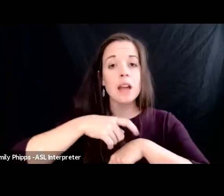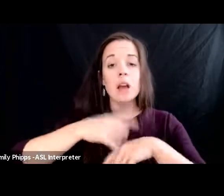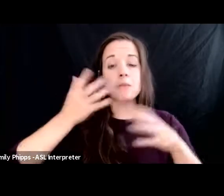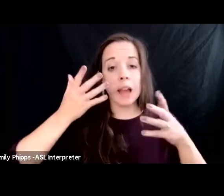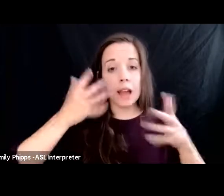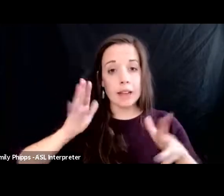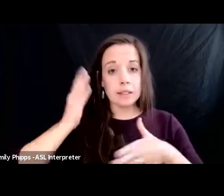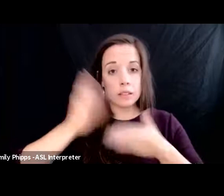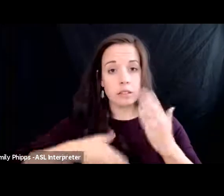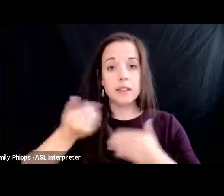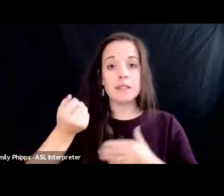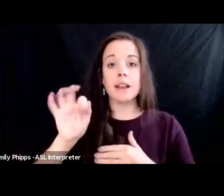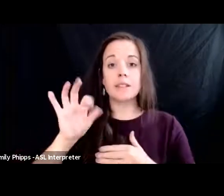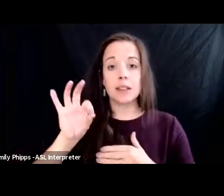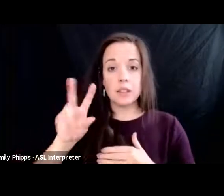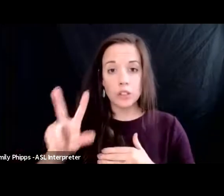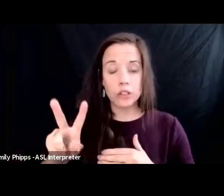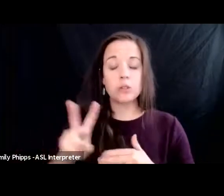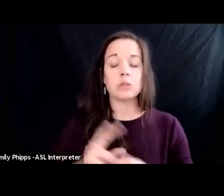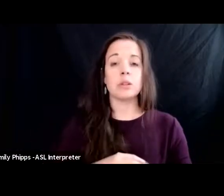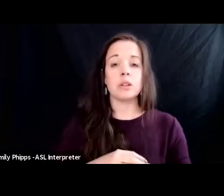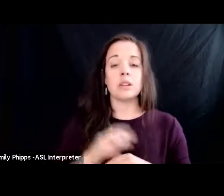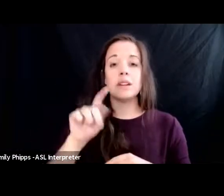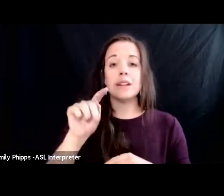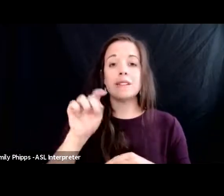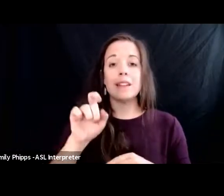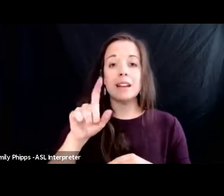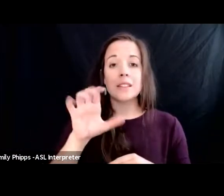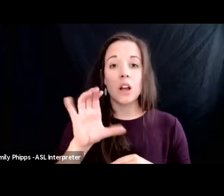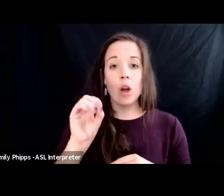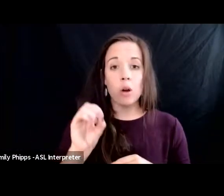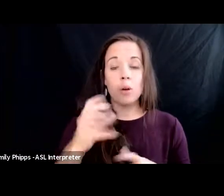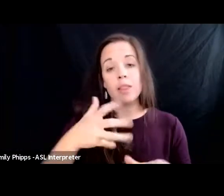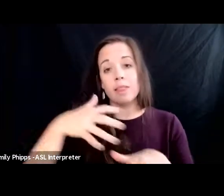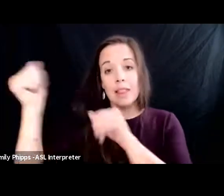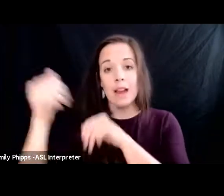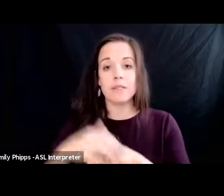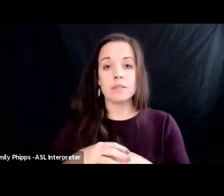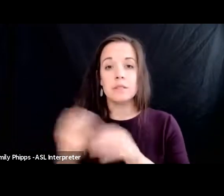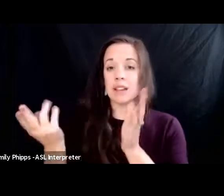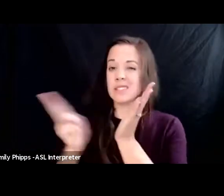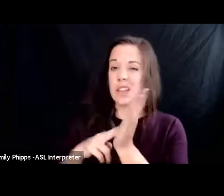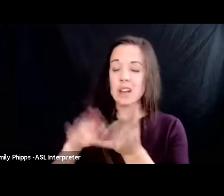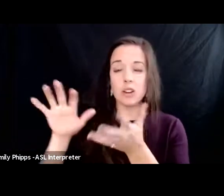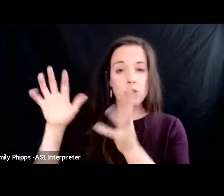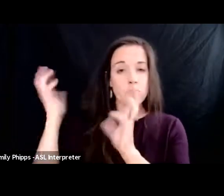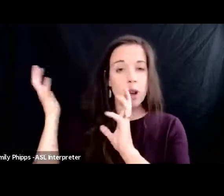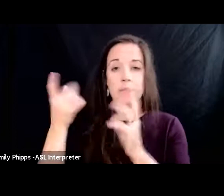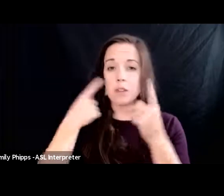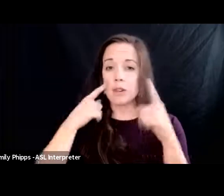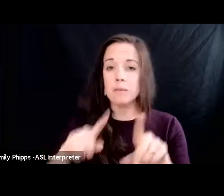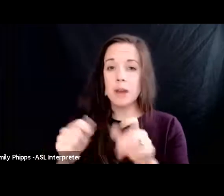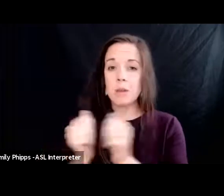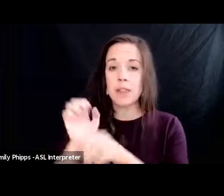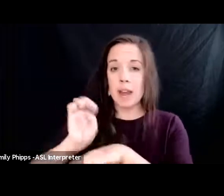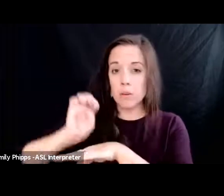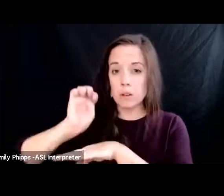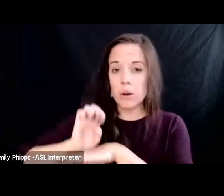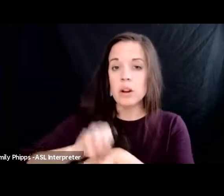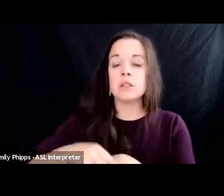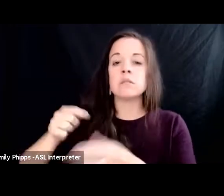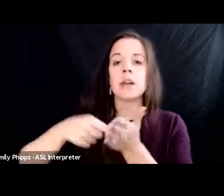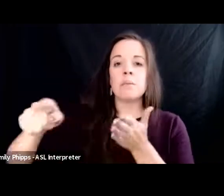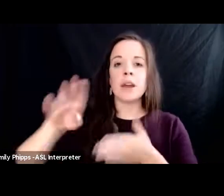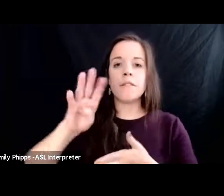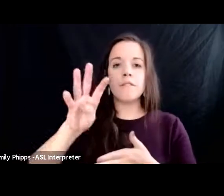texaco left they signed a corrupt agreement with the government of ecuador they paid 40 million dollars